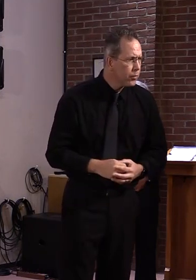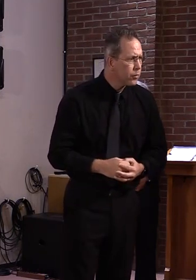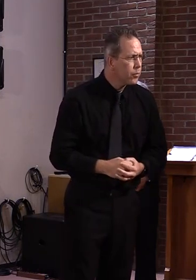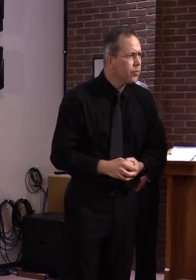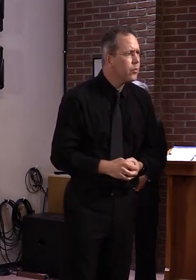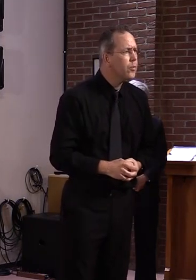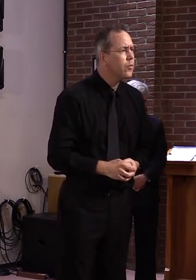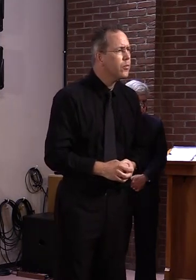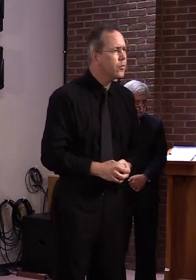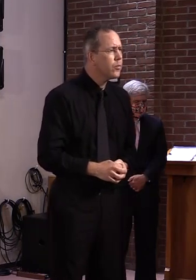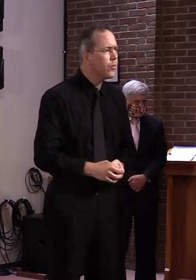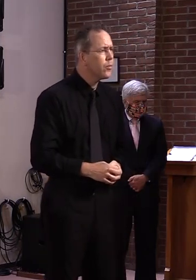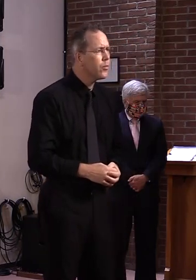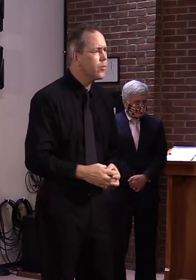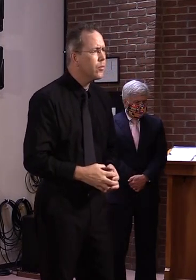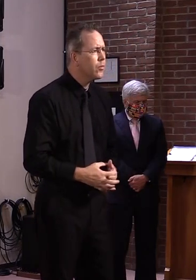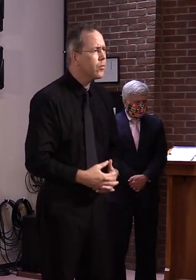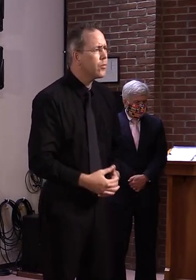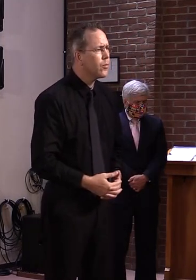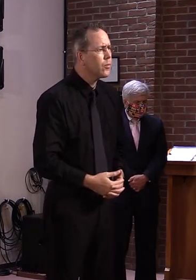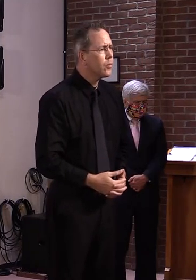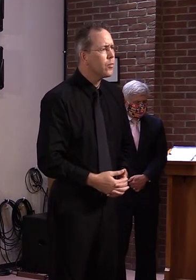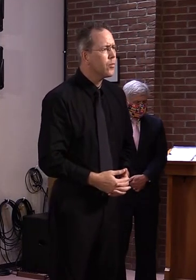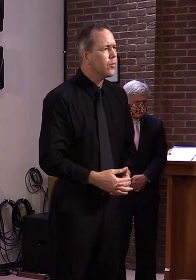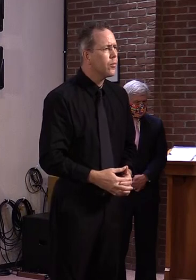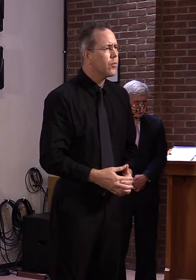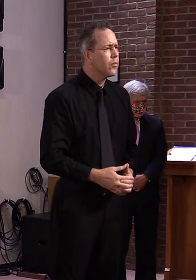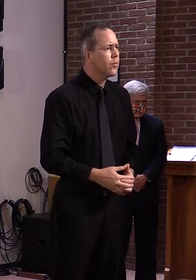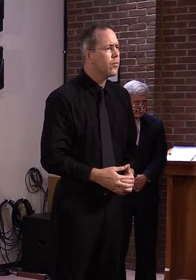following up to ensure safety guidelines are met?